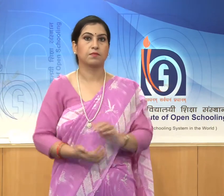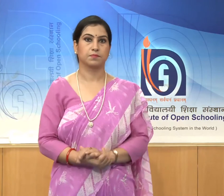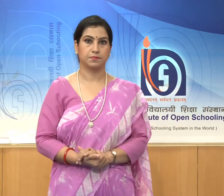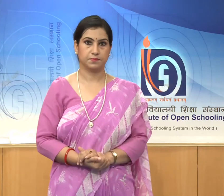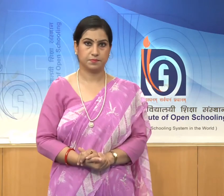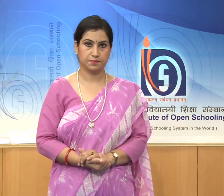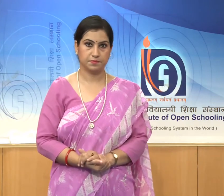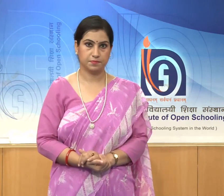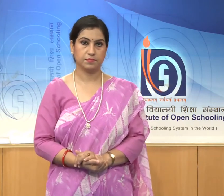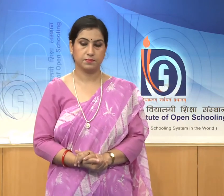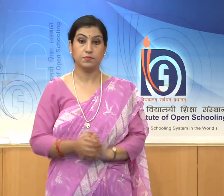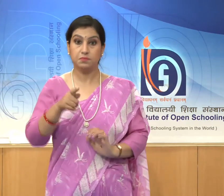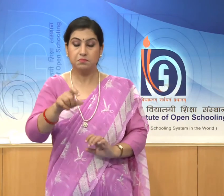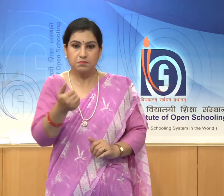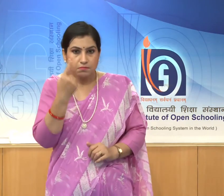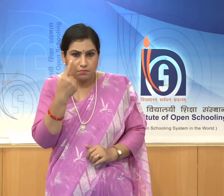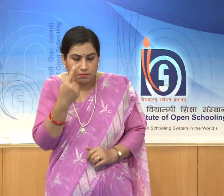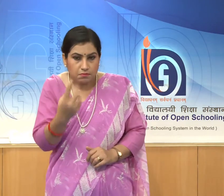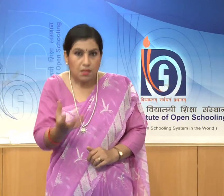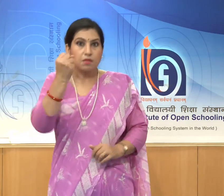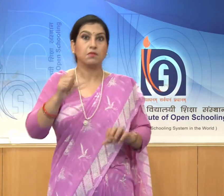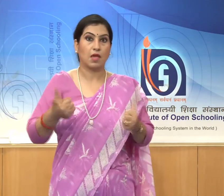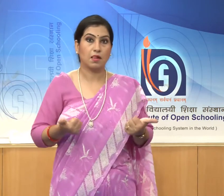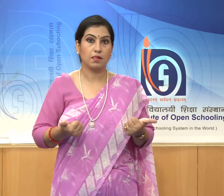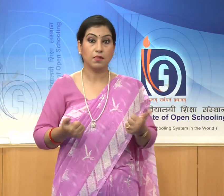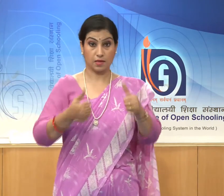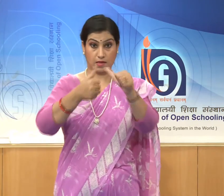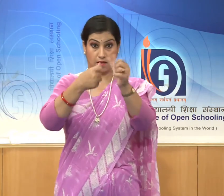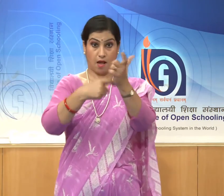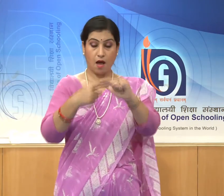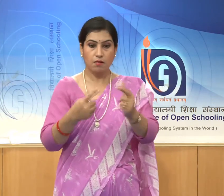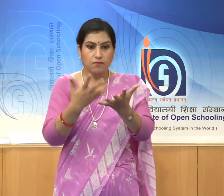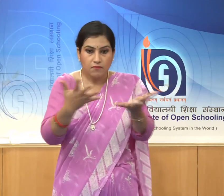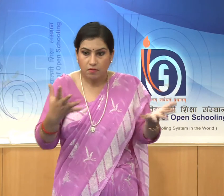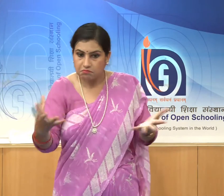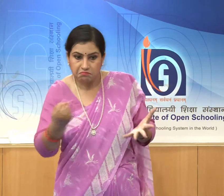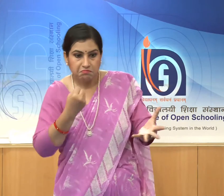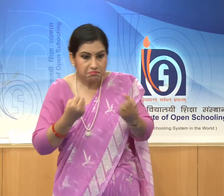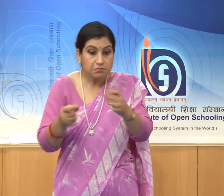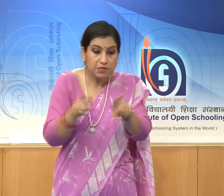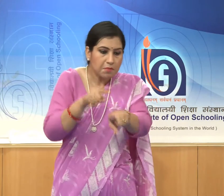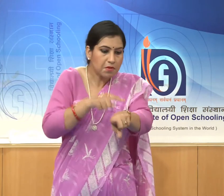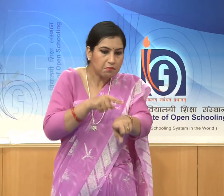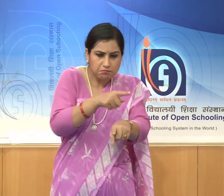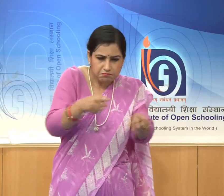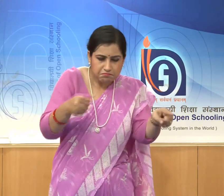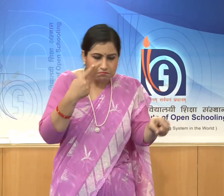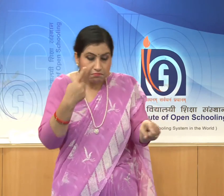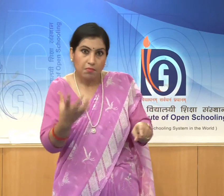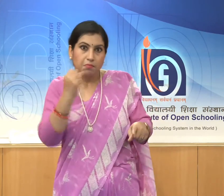He will identify the art objects of this period and